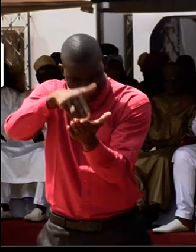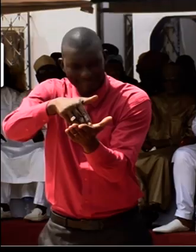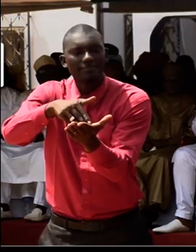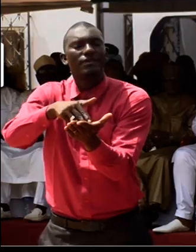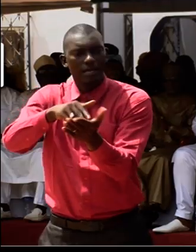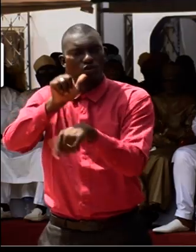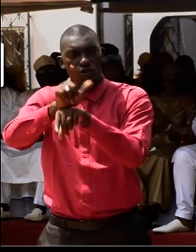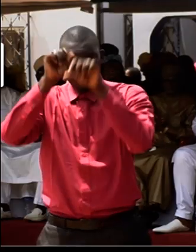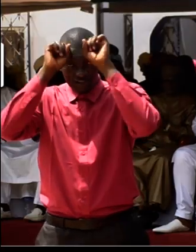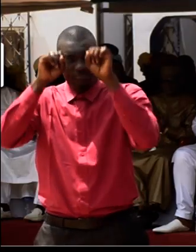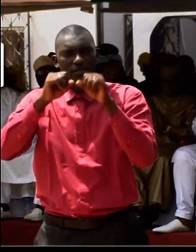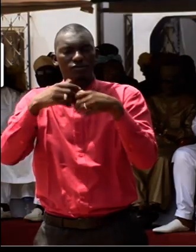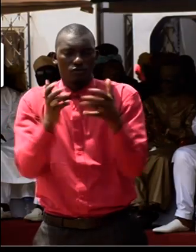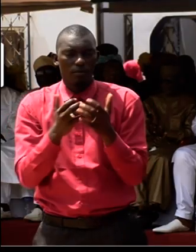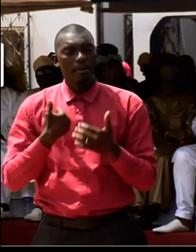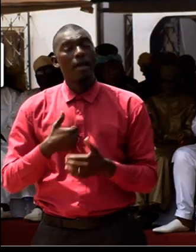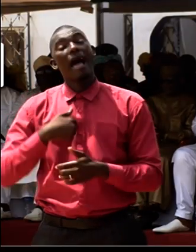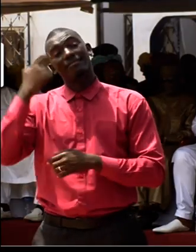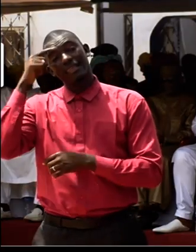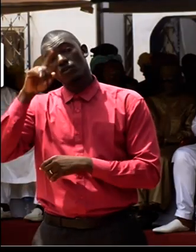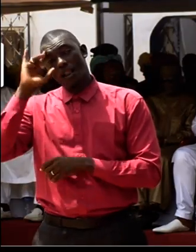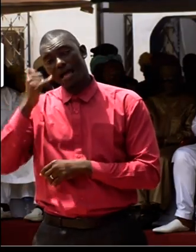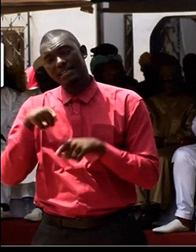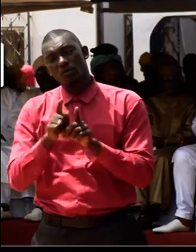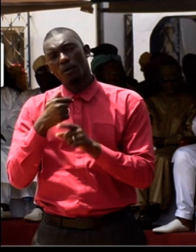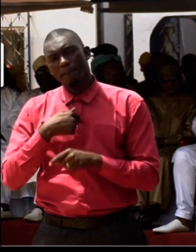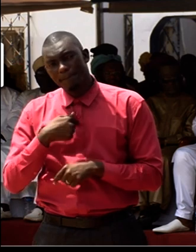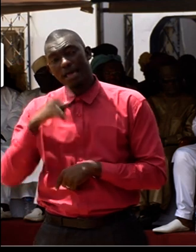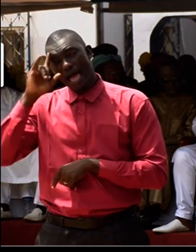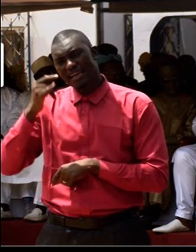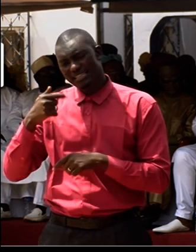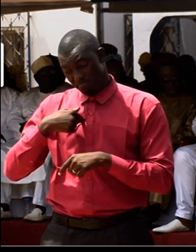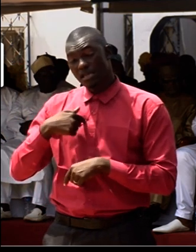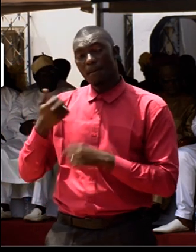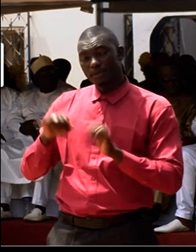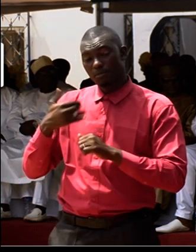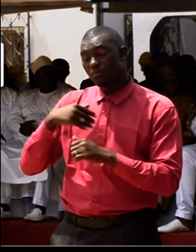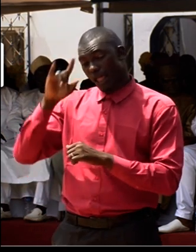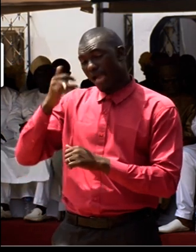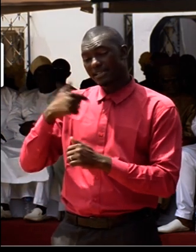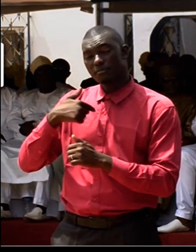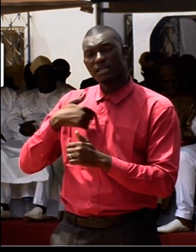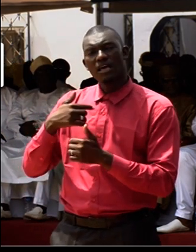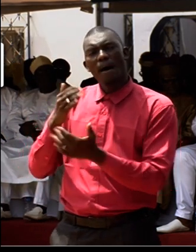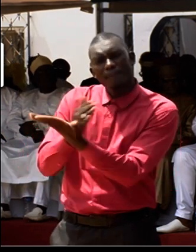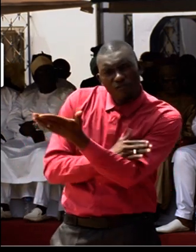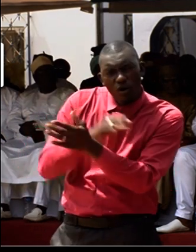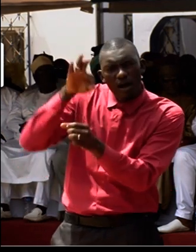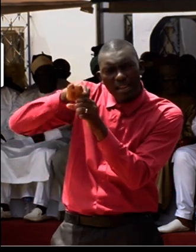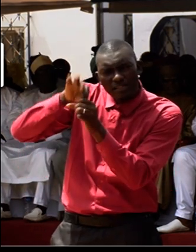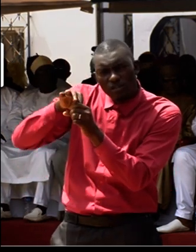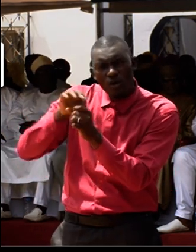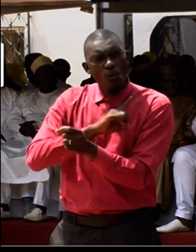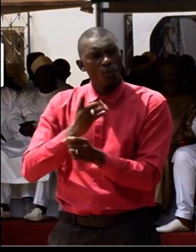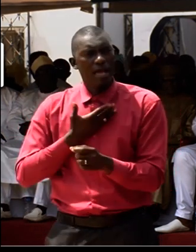government fraternity. I think you will agree with me. Just a little before the elections, we had